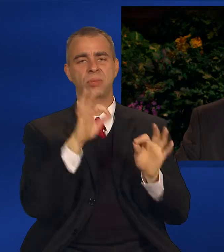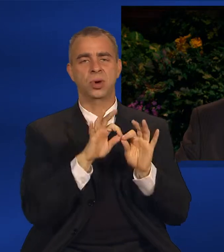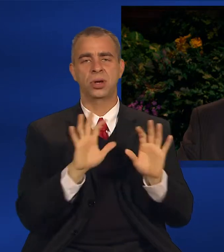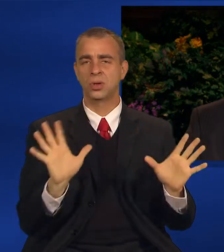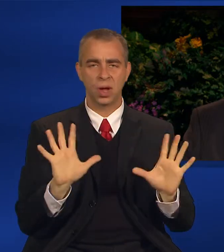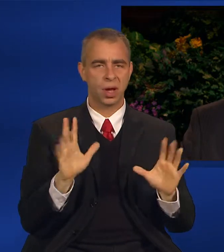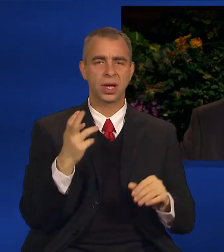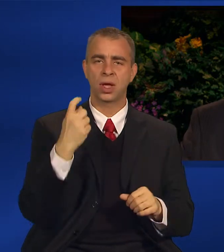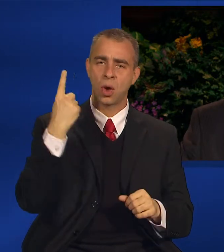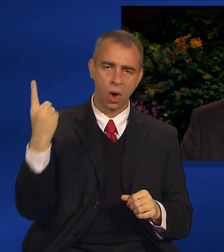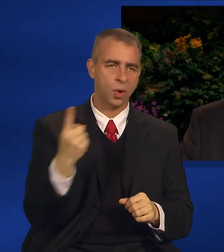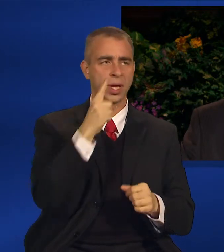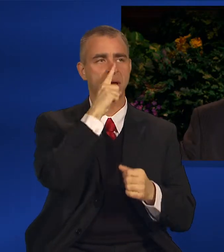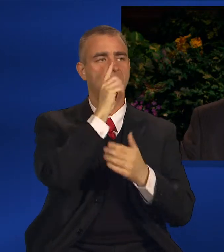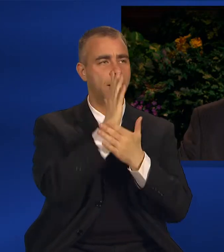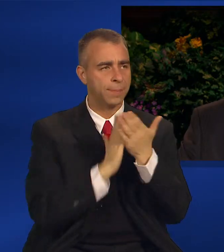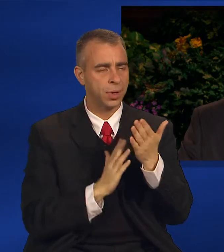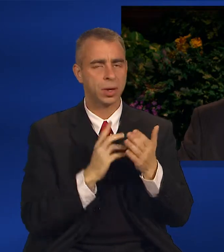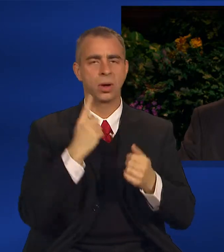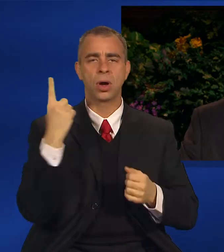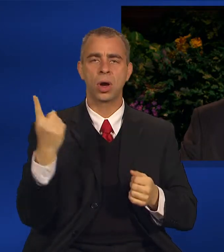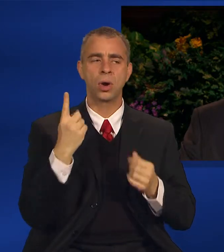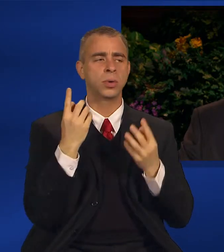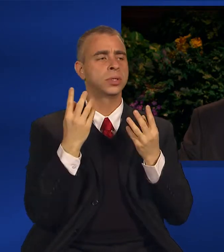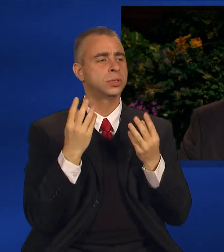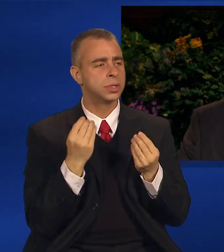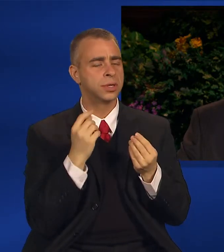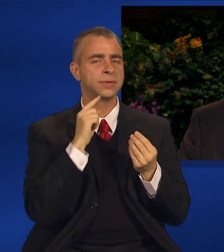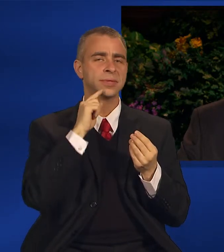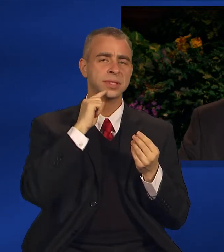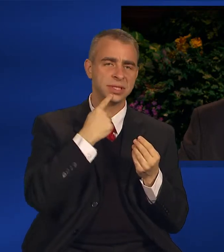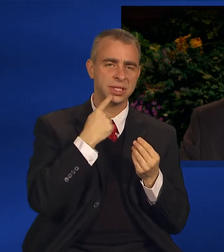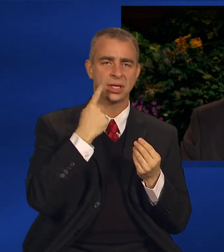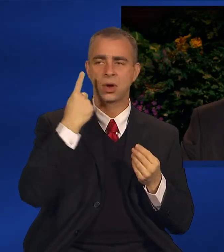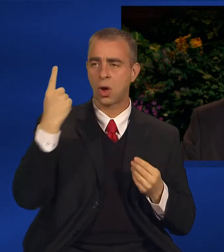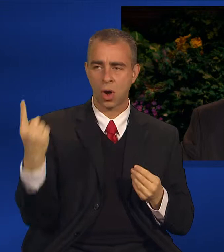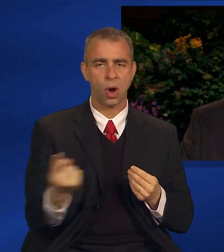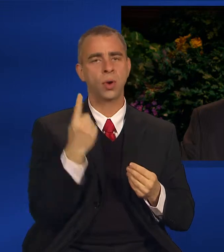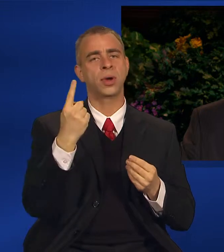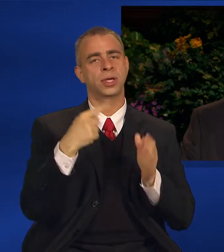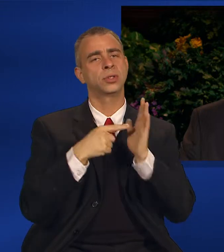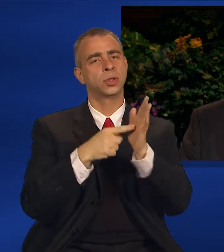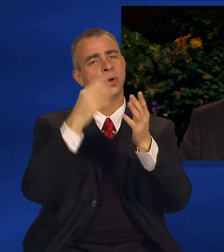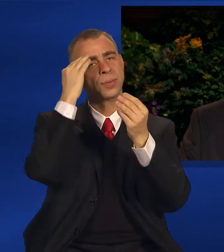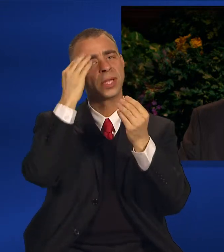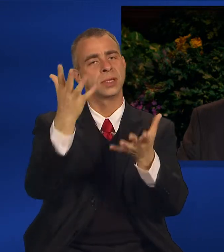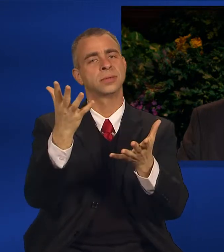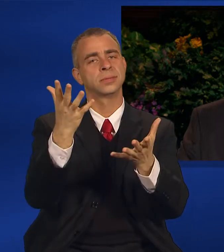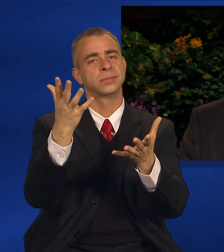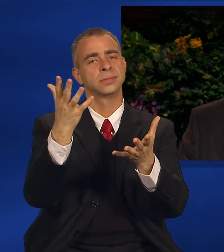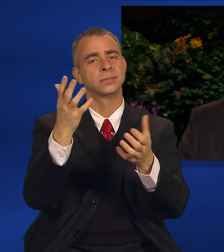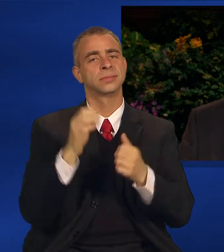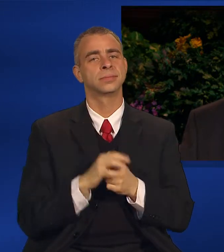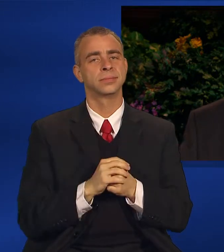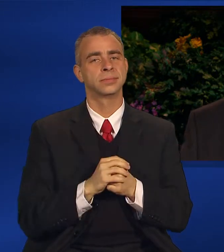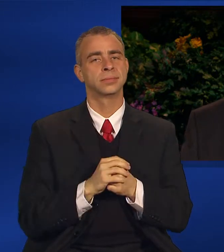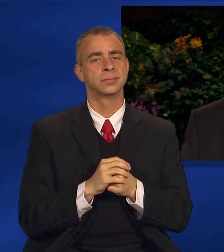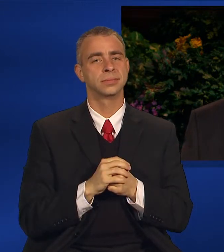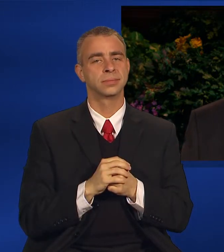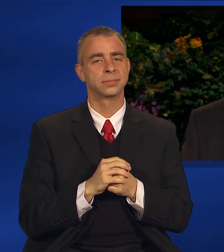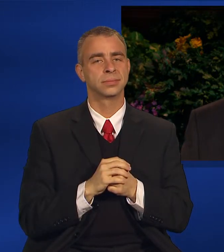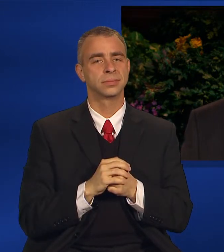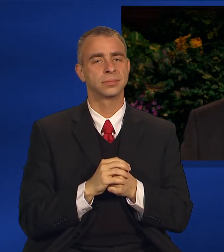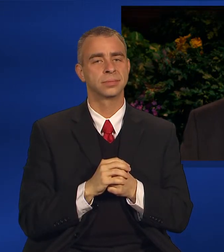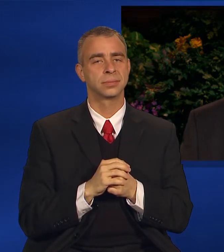Ever was he humble. Ever was he sincere. Ever was he obedient. Though he was led up of the